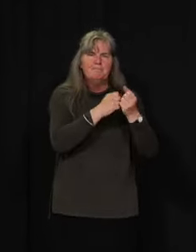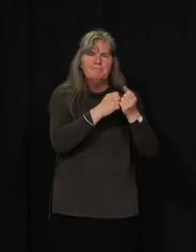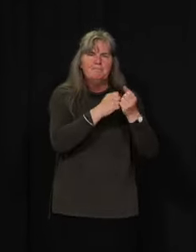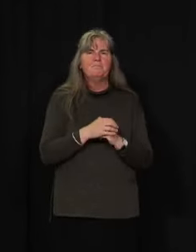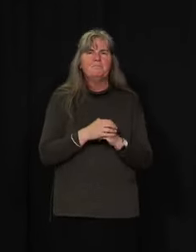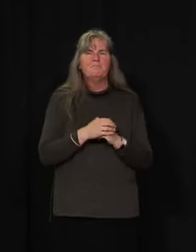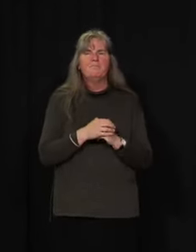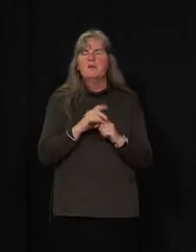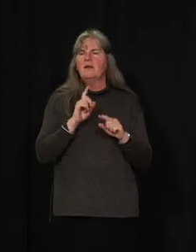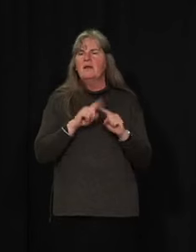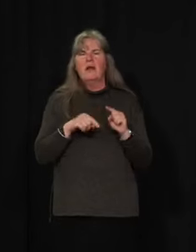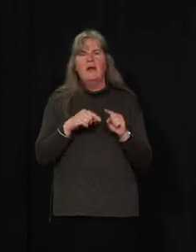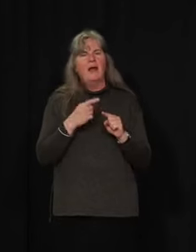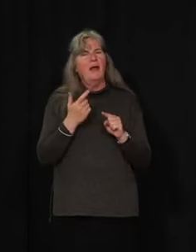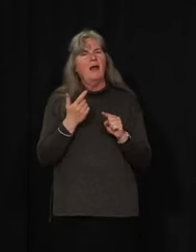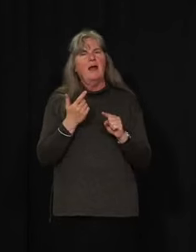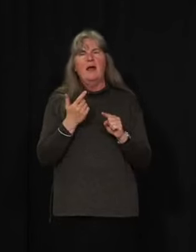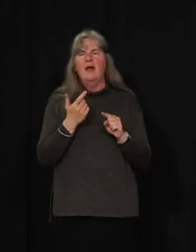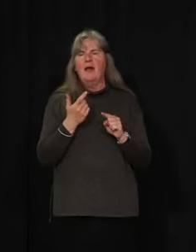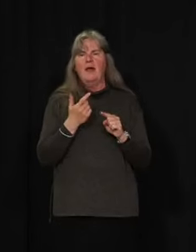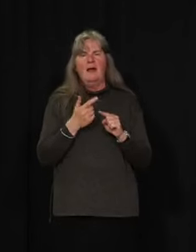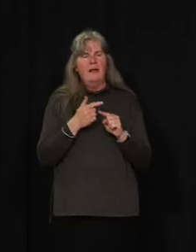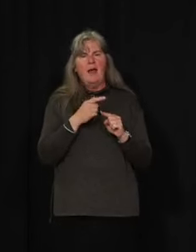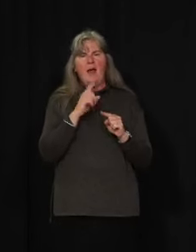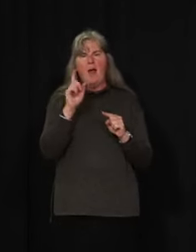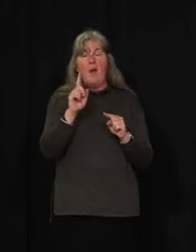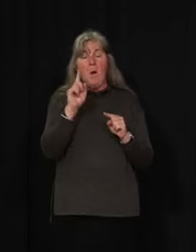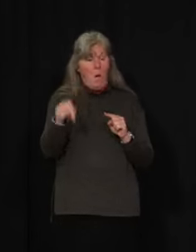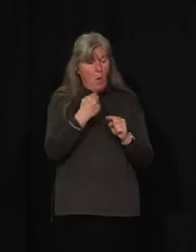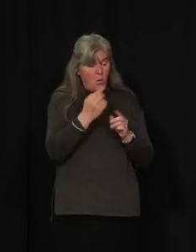oblivious to the risk that's outside of long-term care.